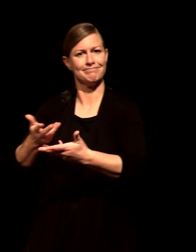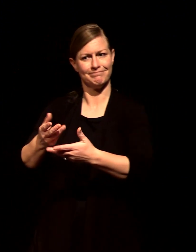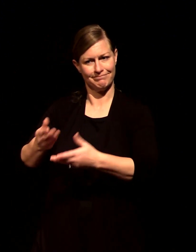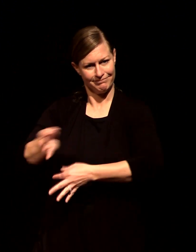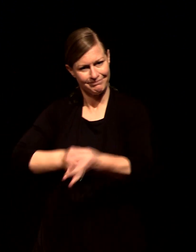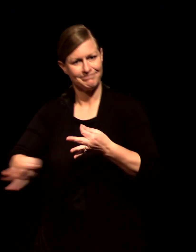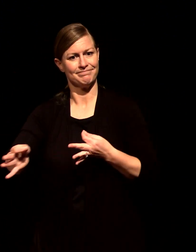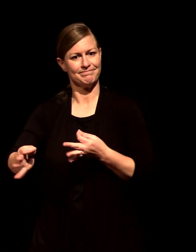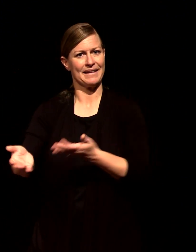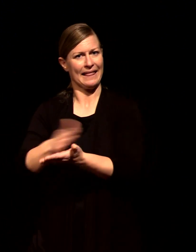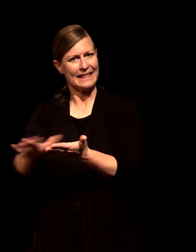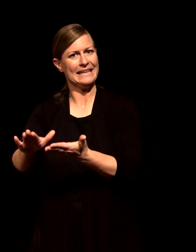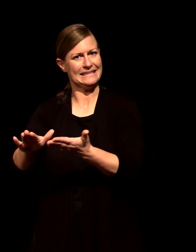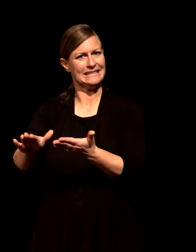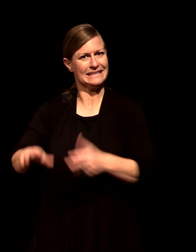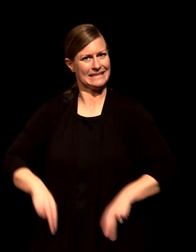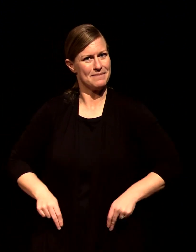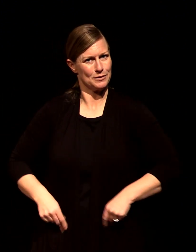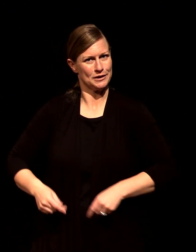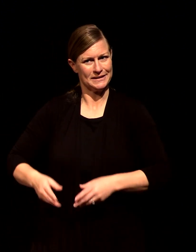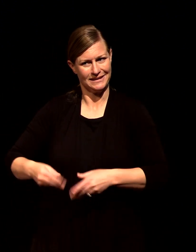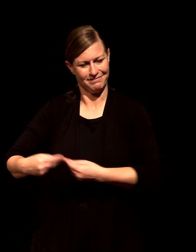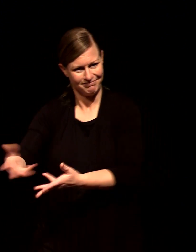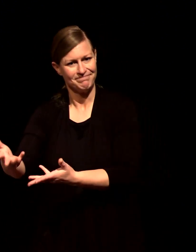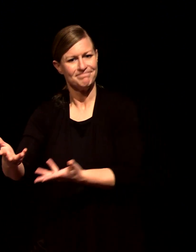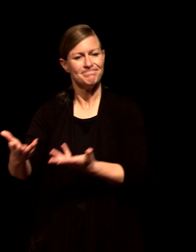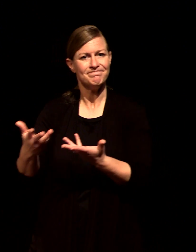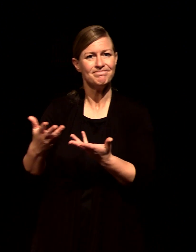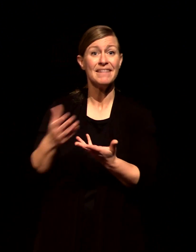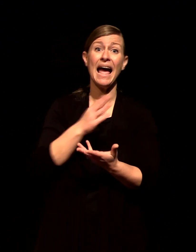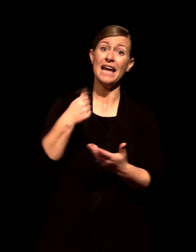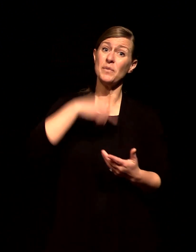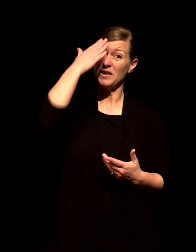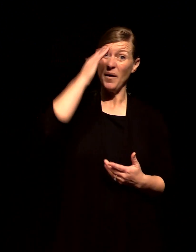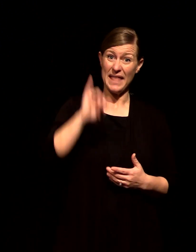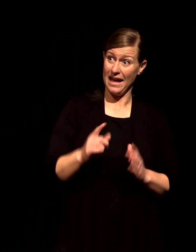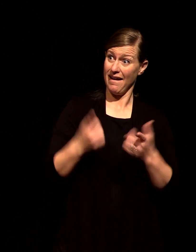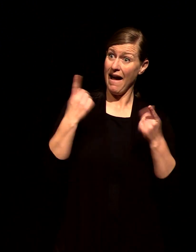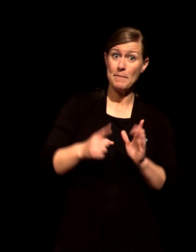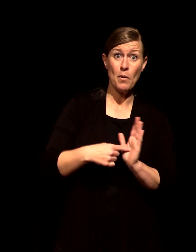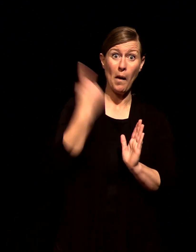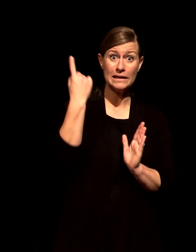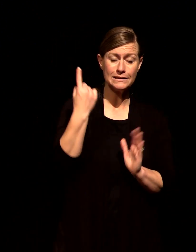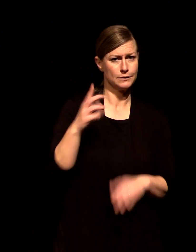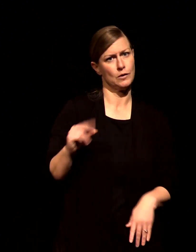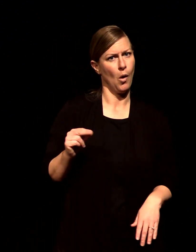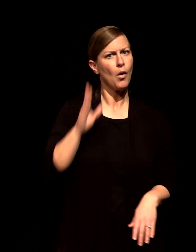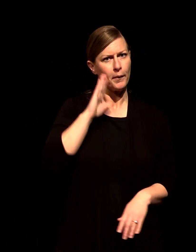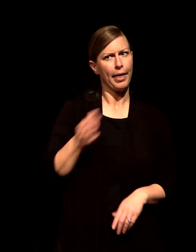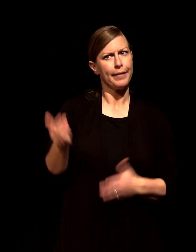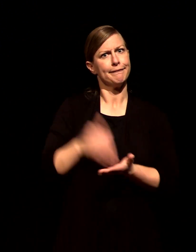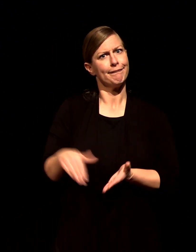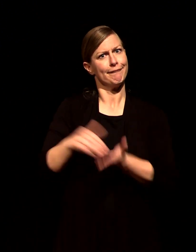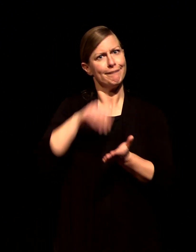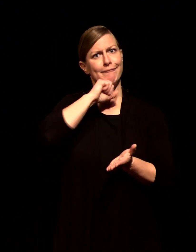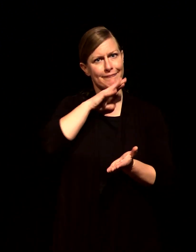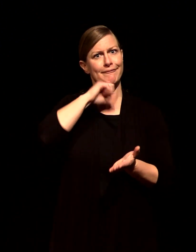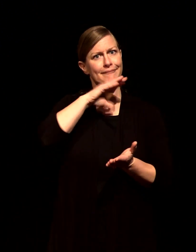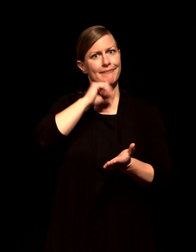not a once and done thing this is going to happen again they're going to keep coming to us with dirty diapers and we're going